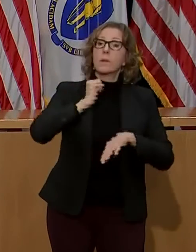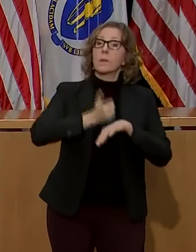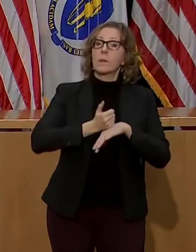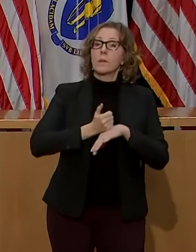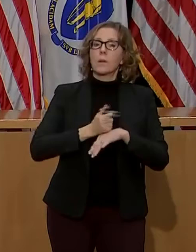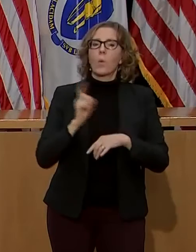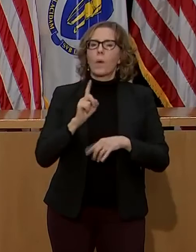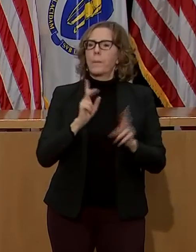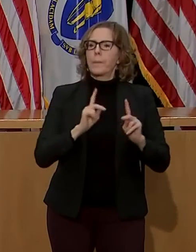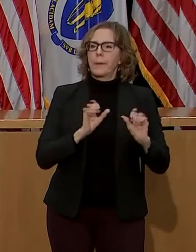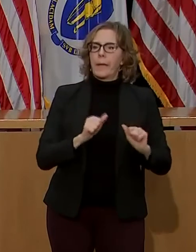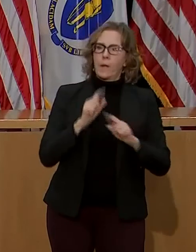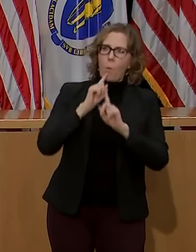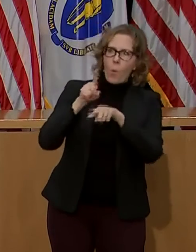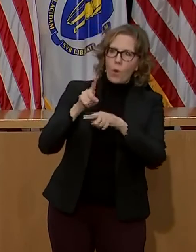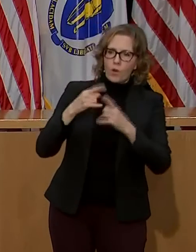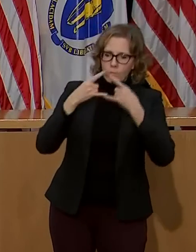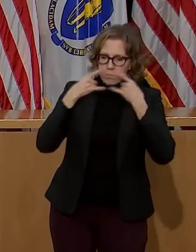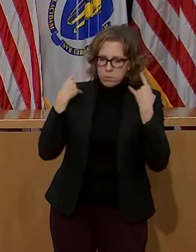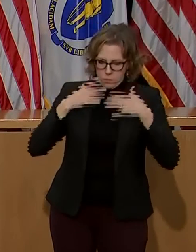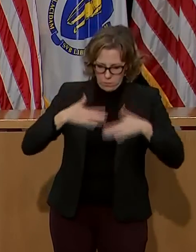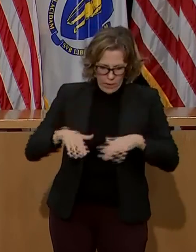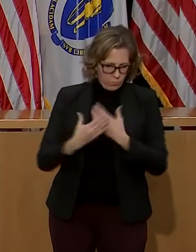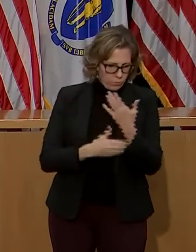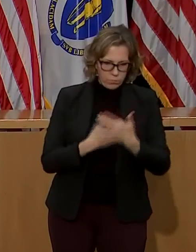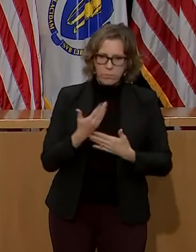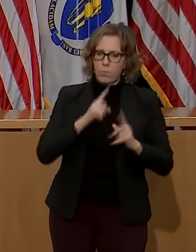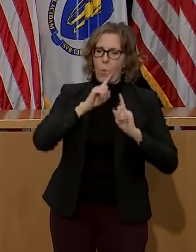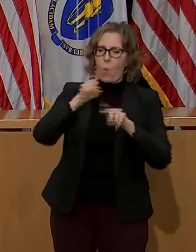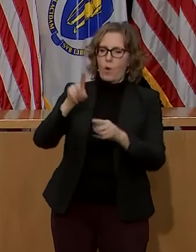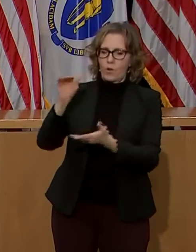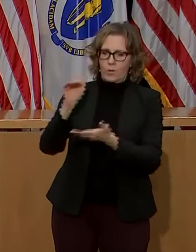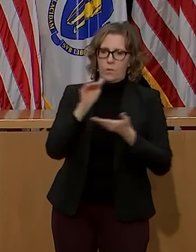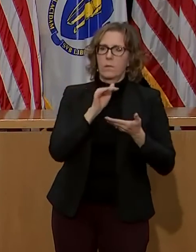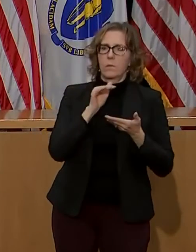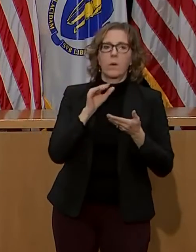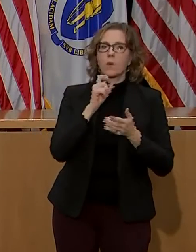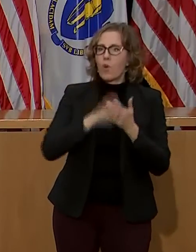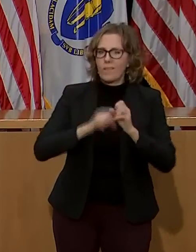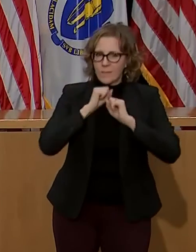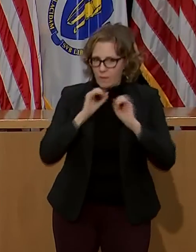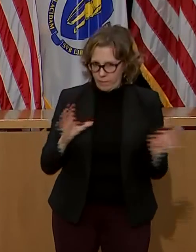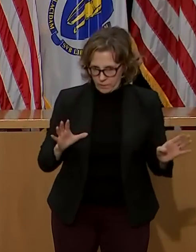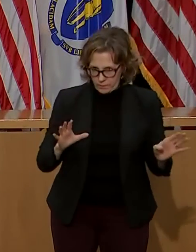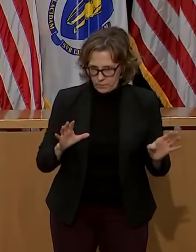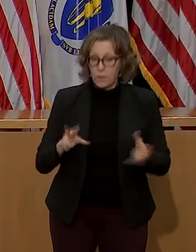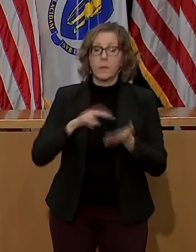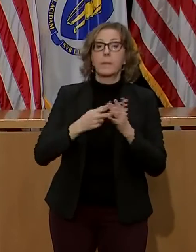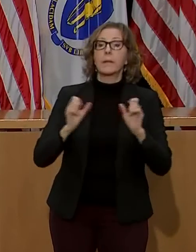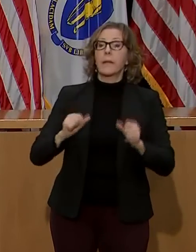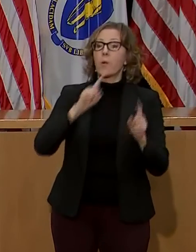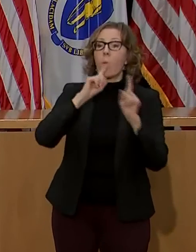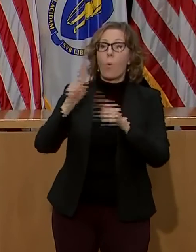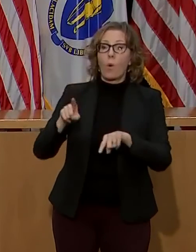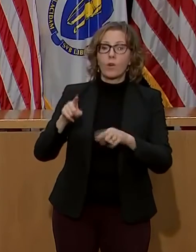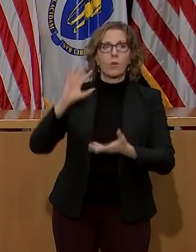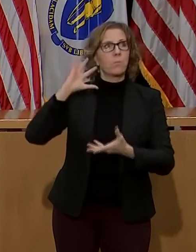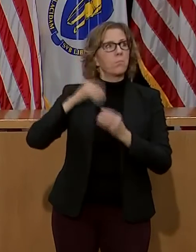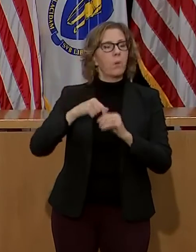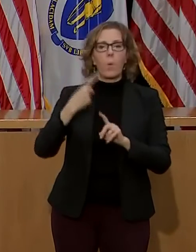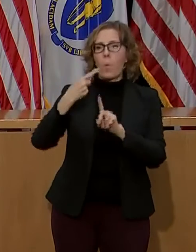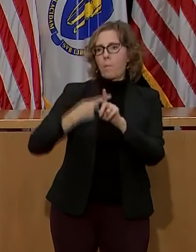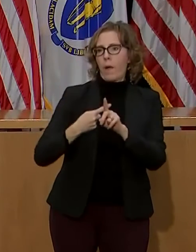providers to order PPE supplies at no cost. One month's supply can be ordered, including gloves,